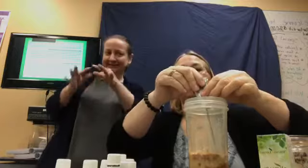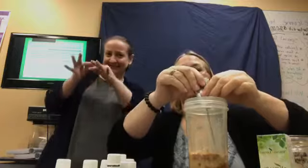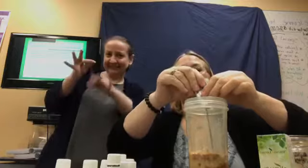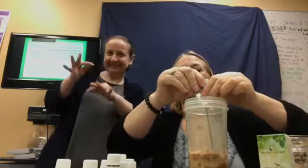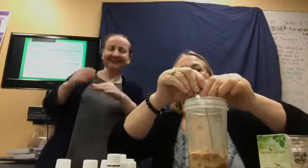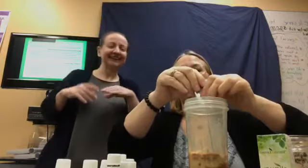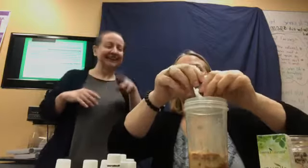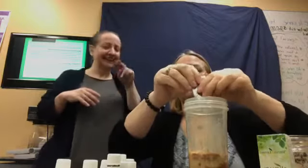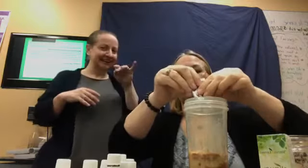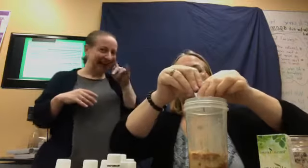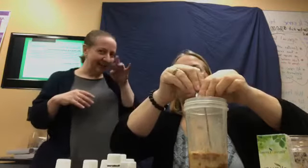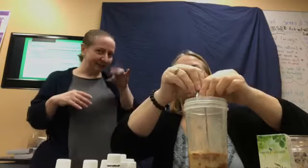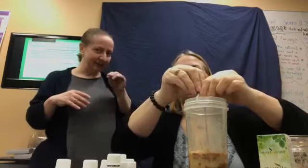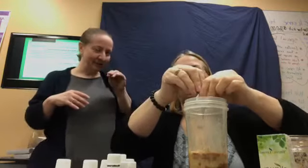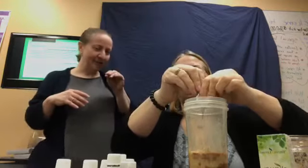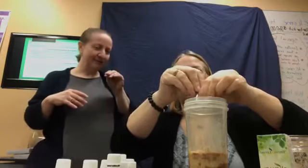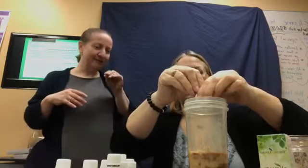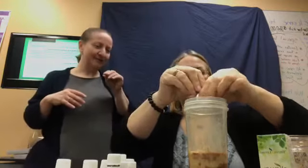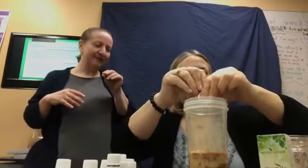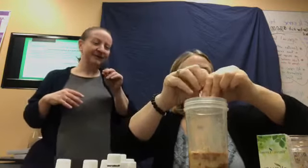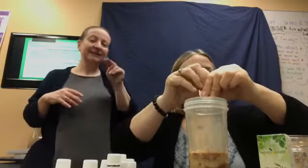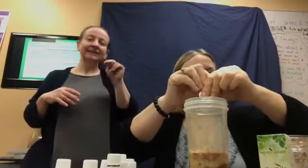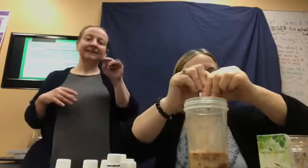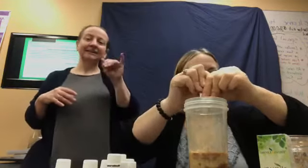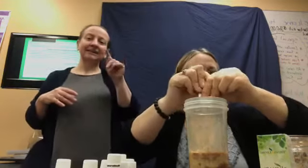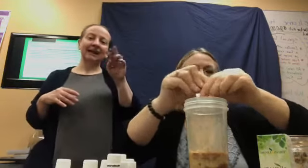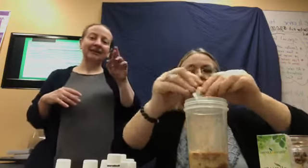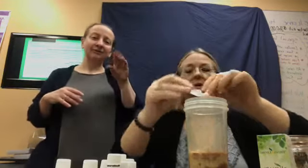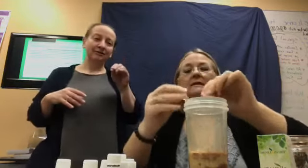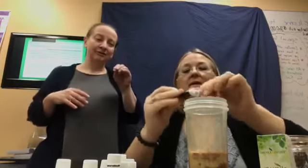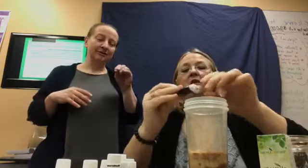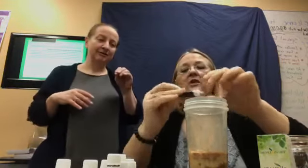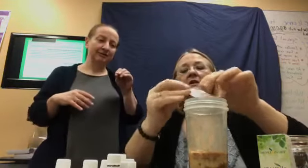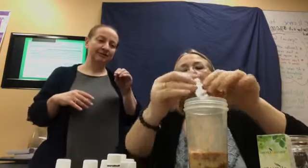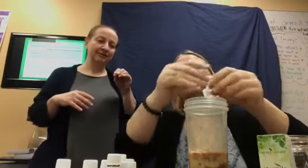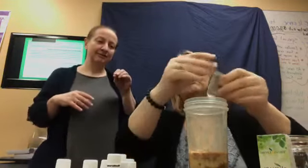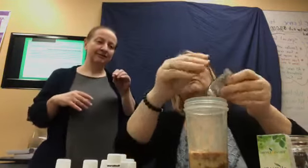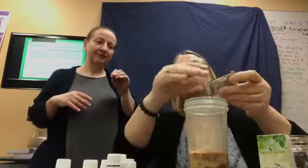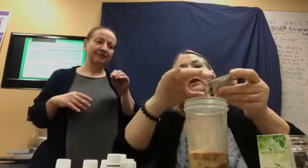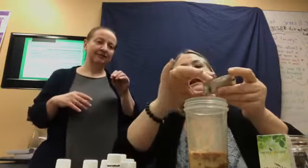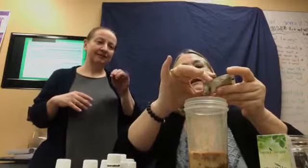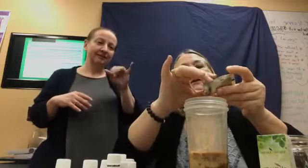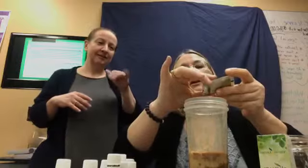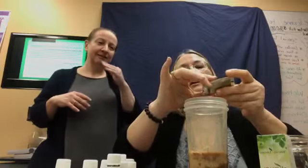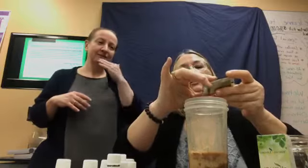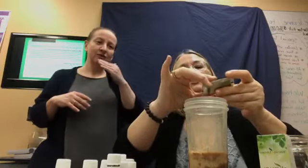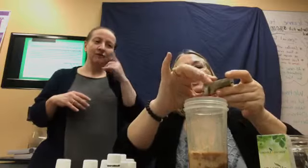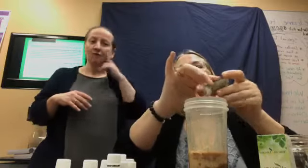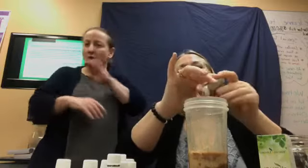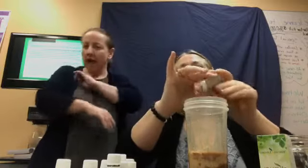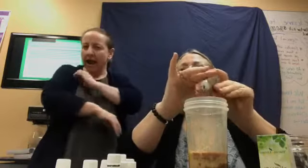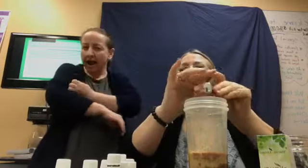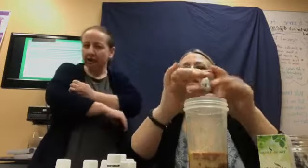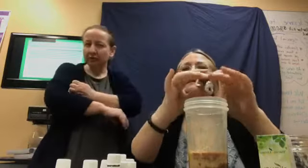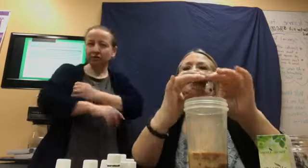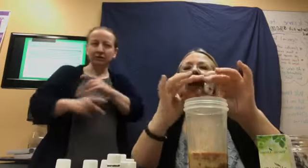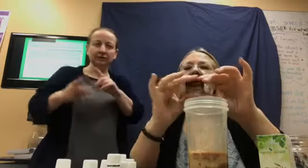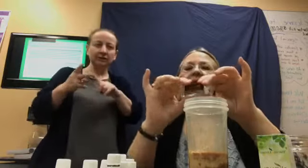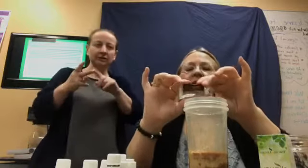And, nitro is a, it's a good, good thing for energy. It's a dietary